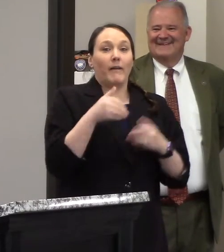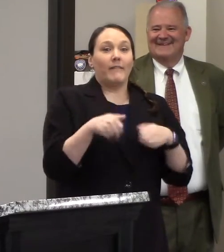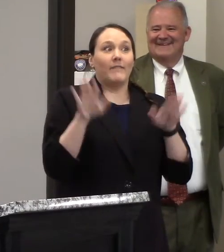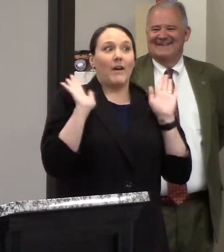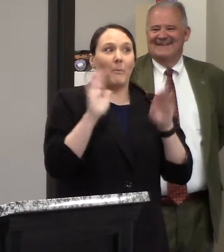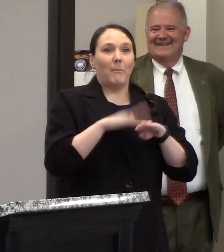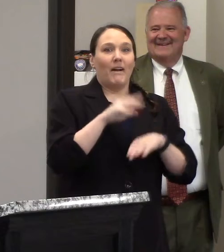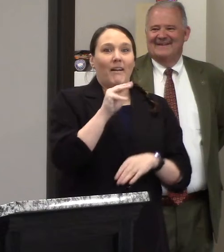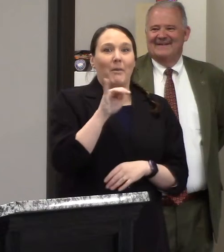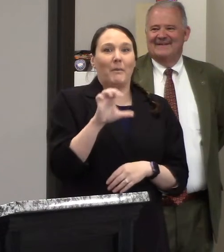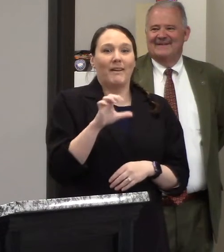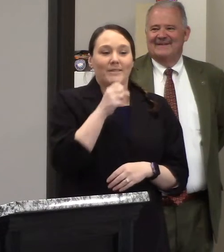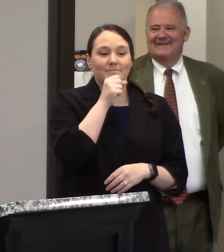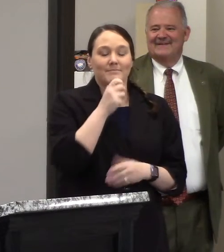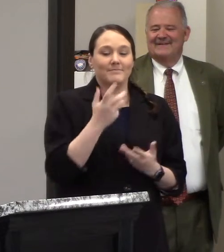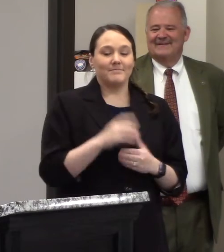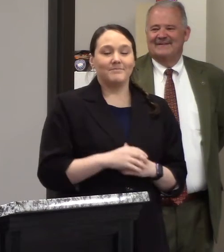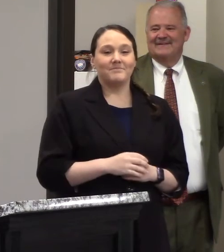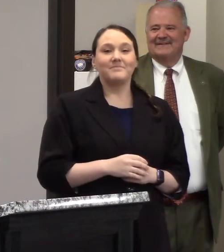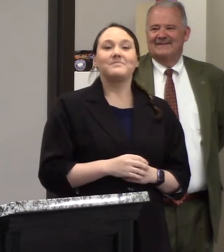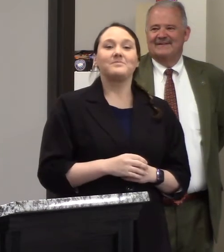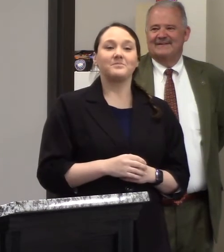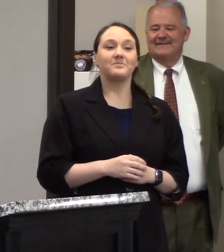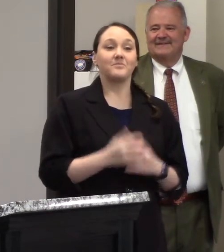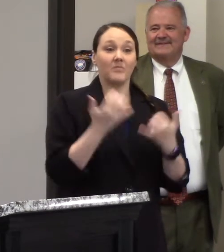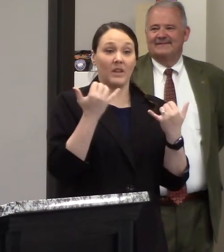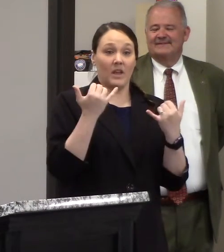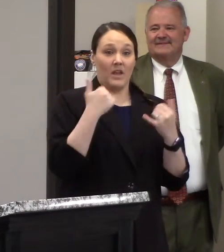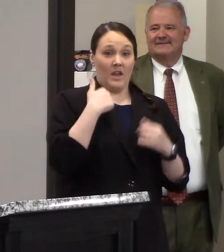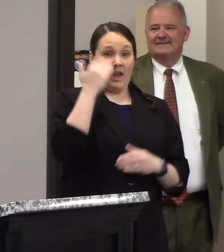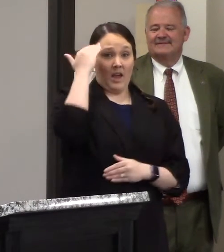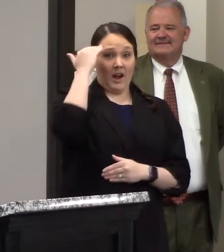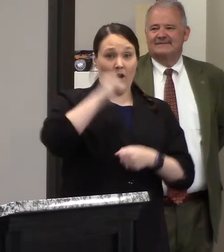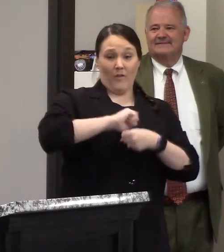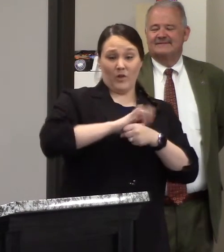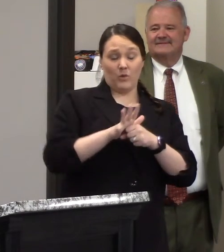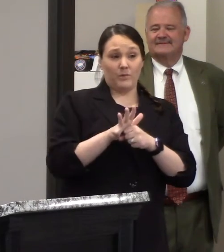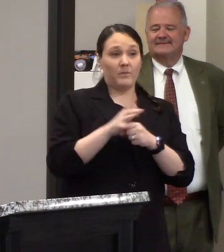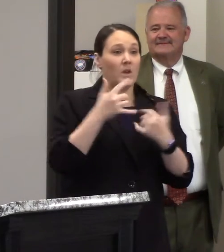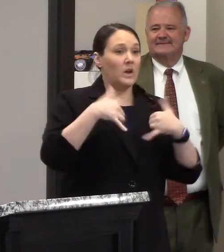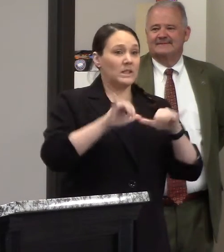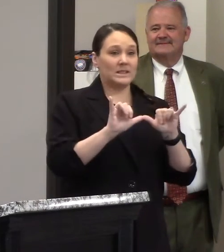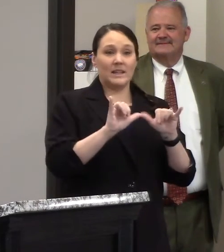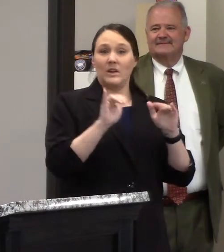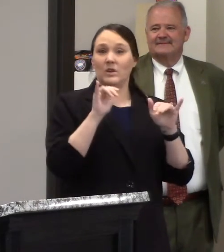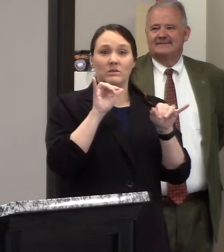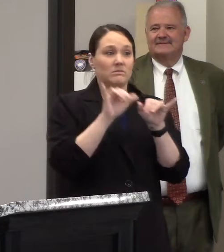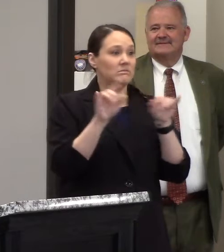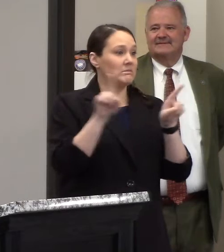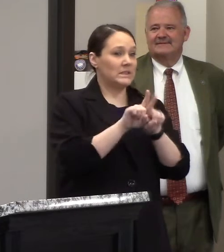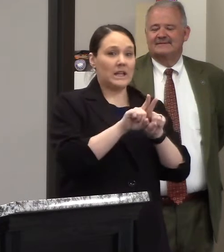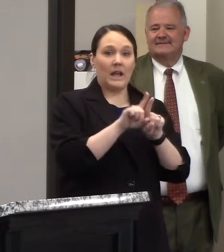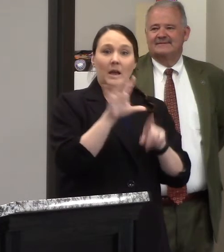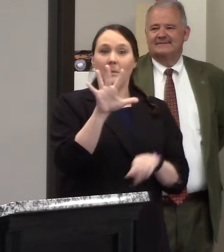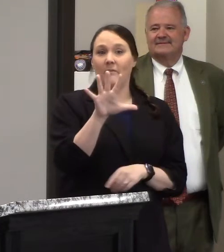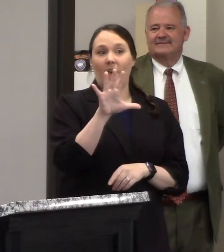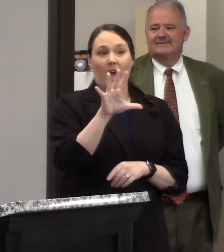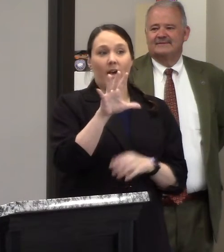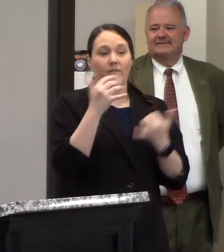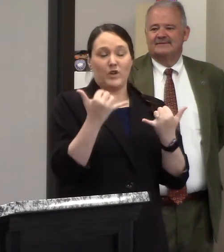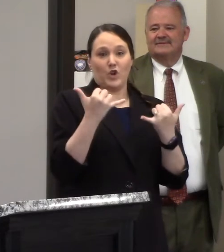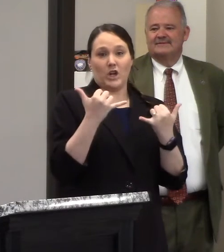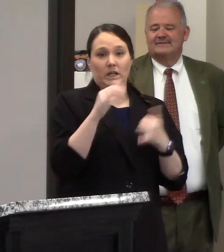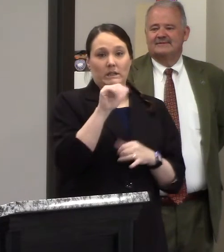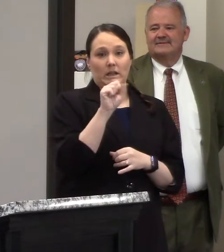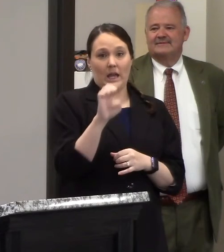the uh as far as i know as far as the code goes we're still holding steady at five active cases we've